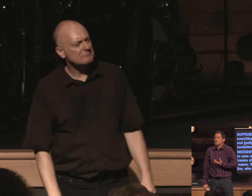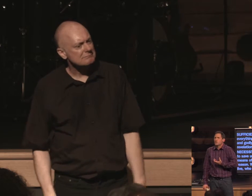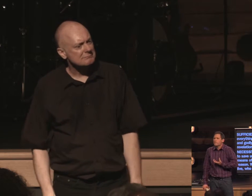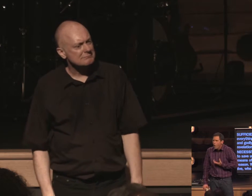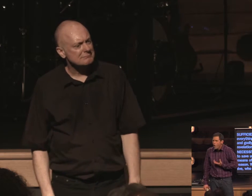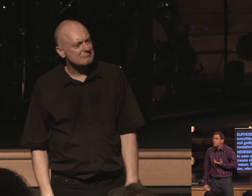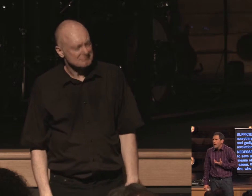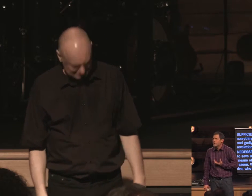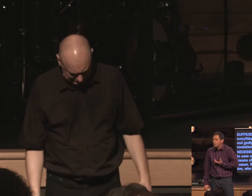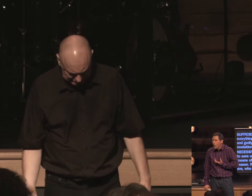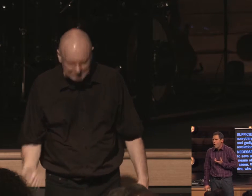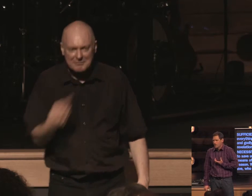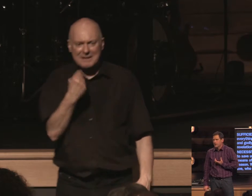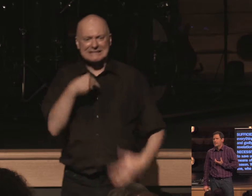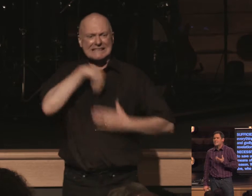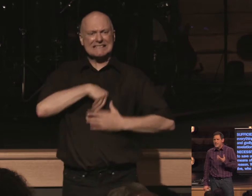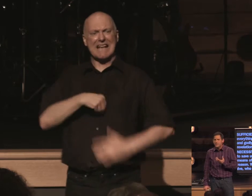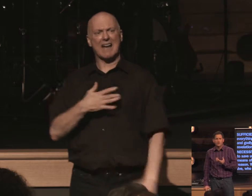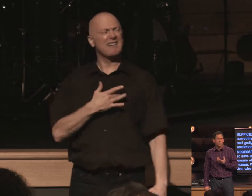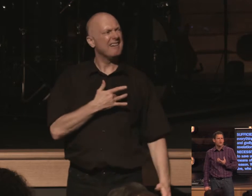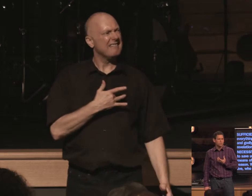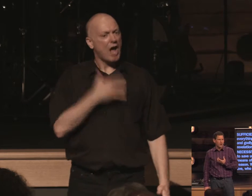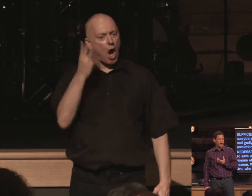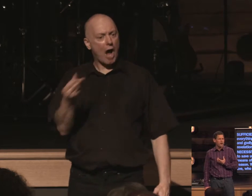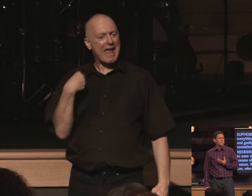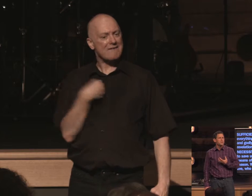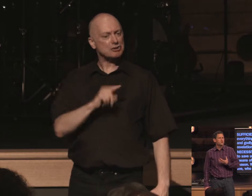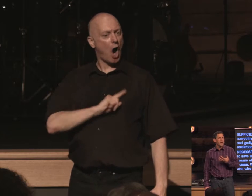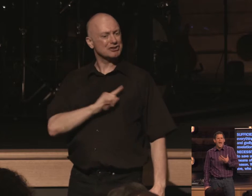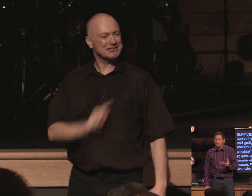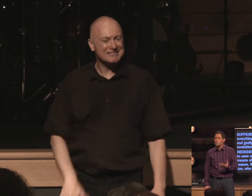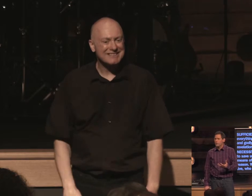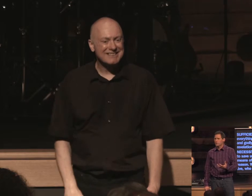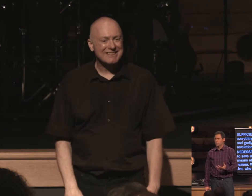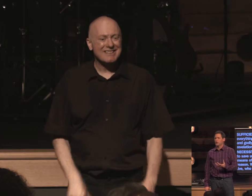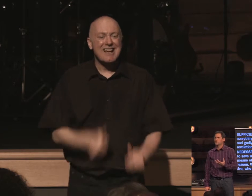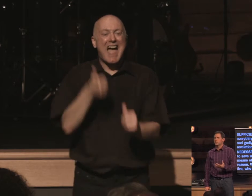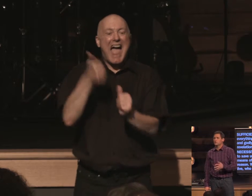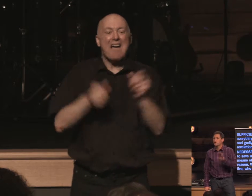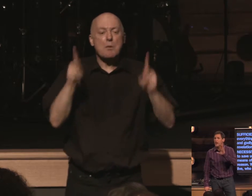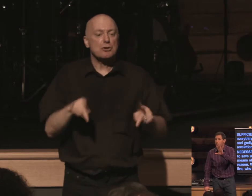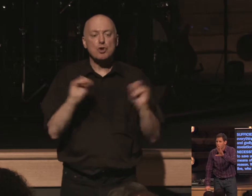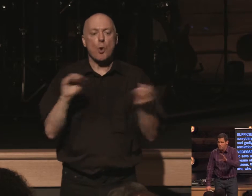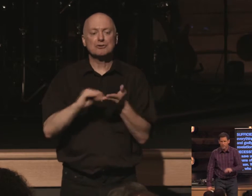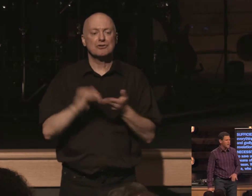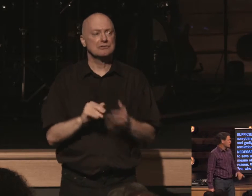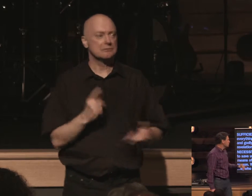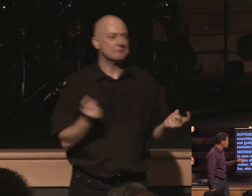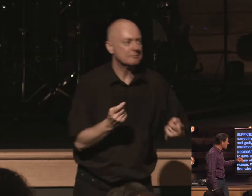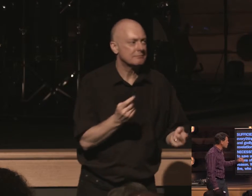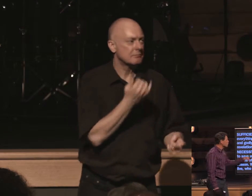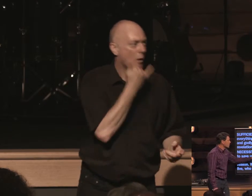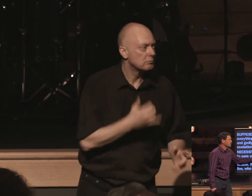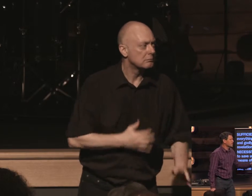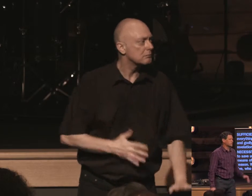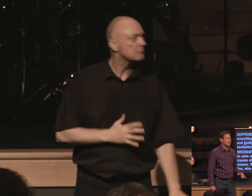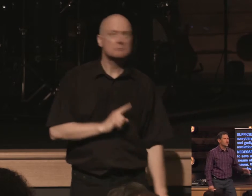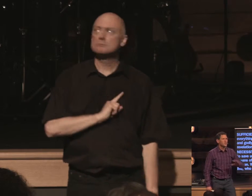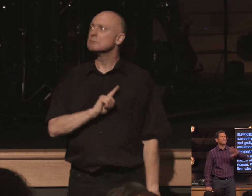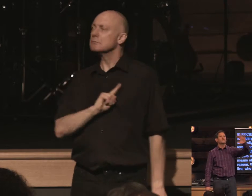there's a moral right and wrong given to us by god so every person is without excuse however general revelation looking at